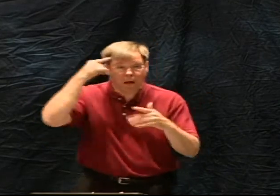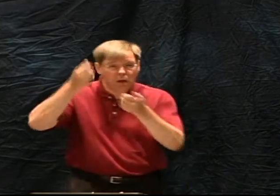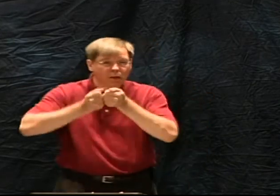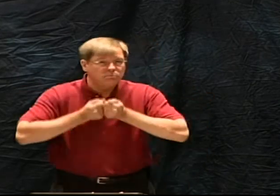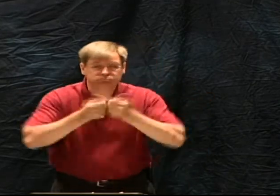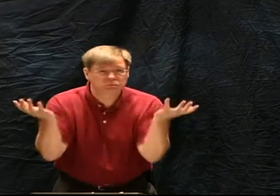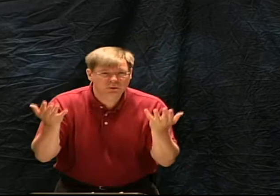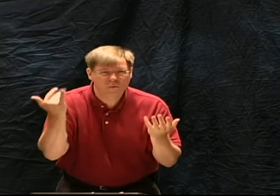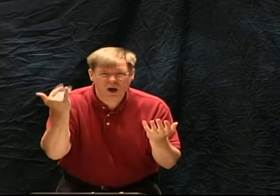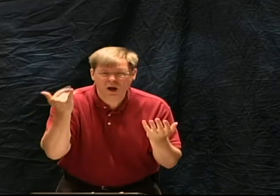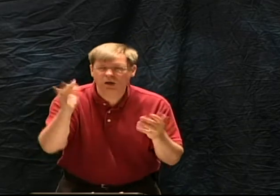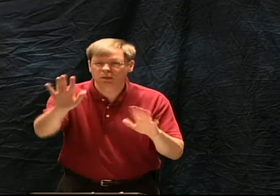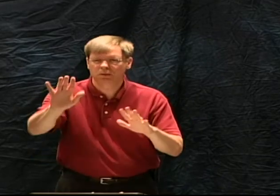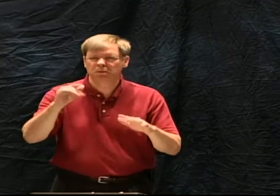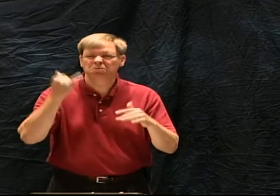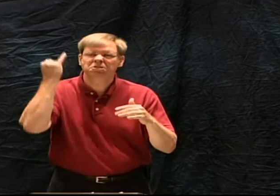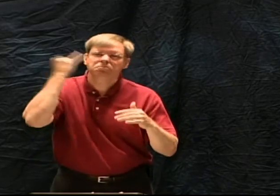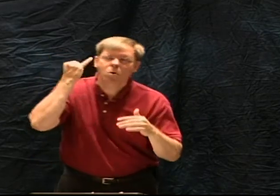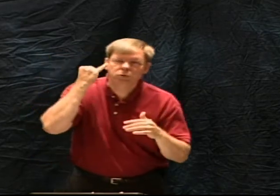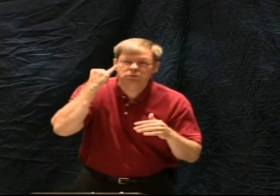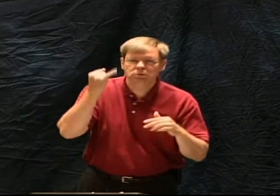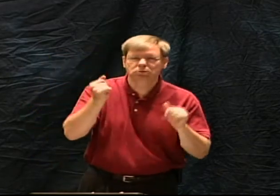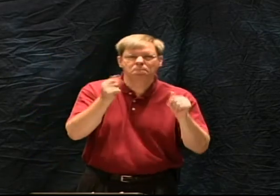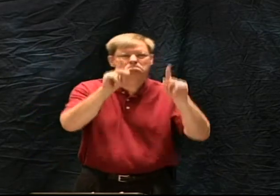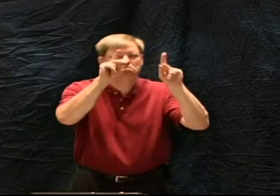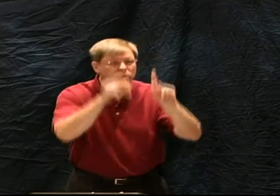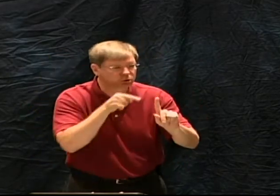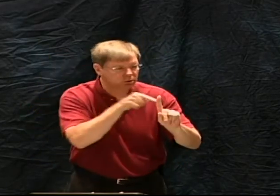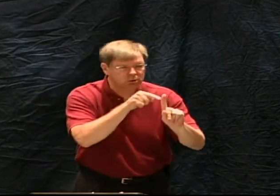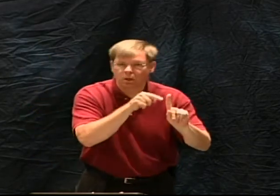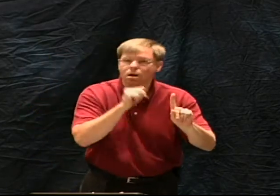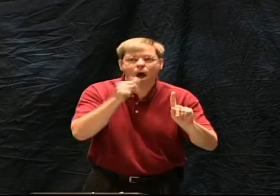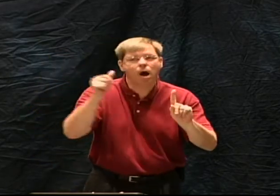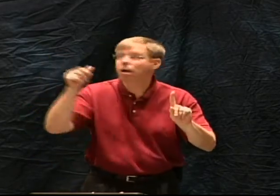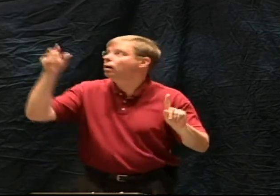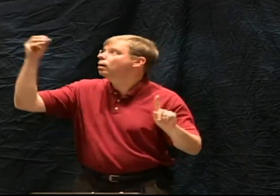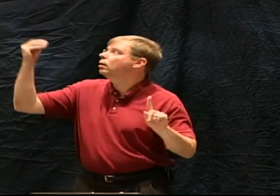and this is amazing fact here